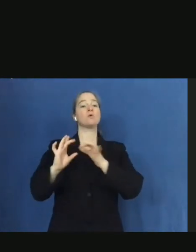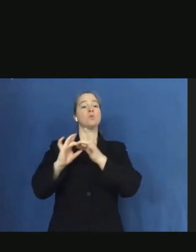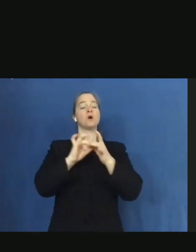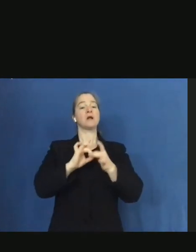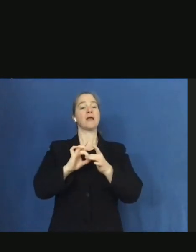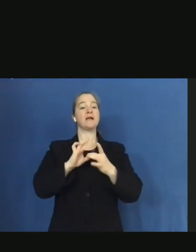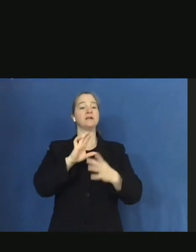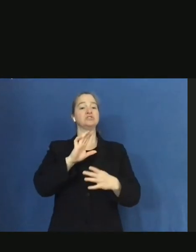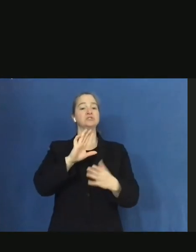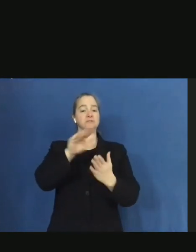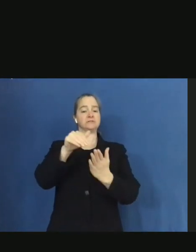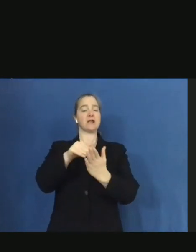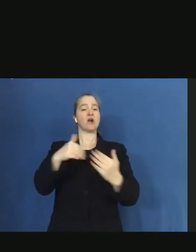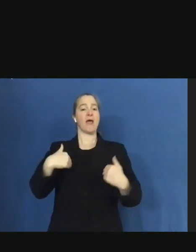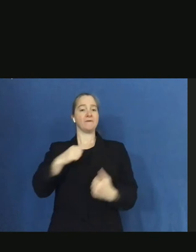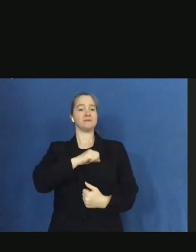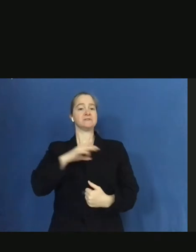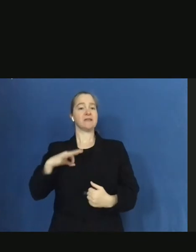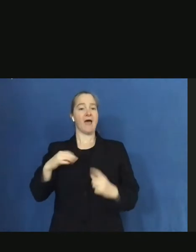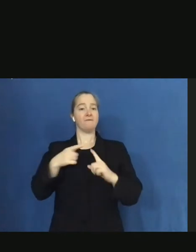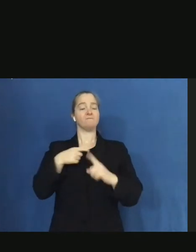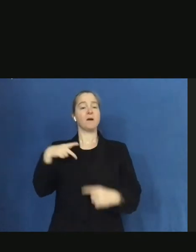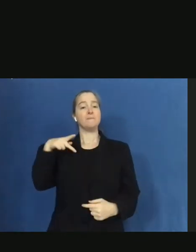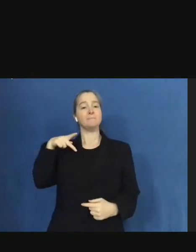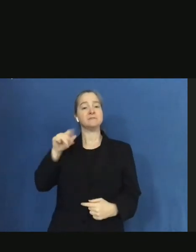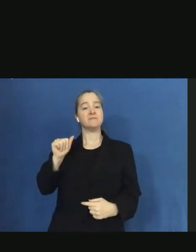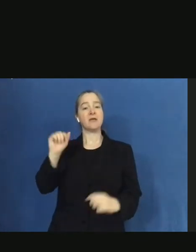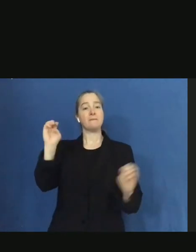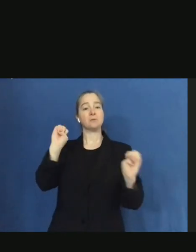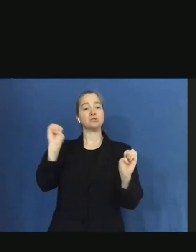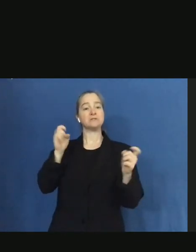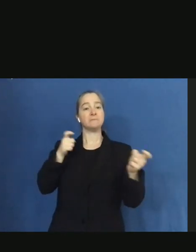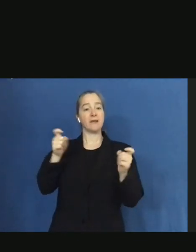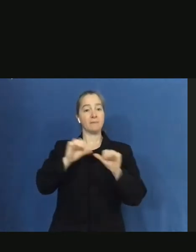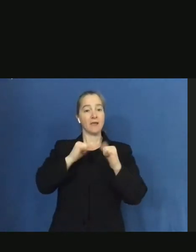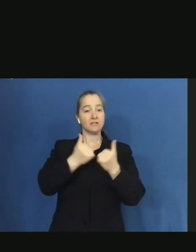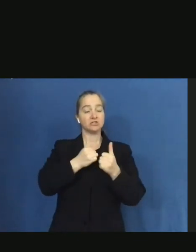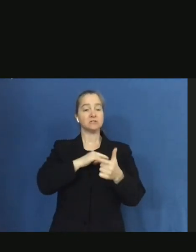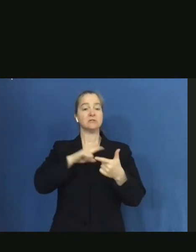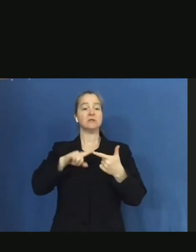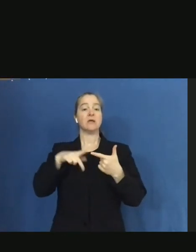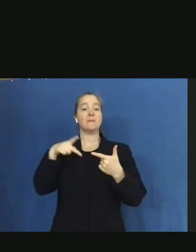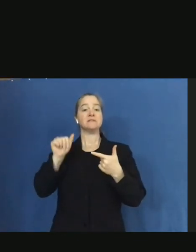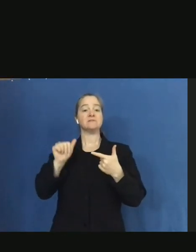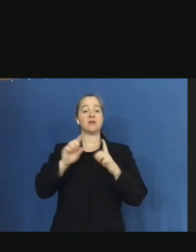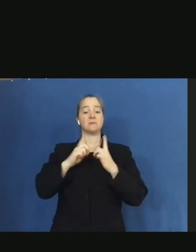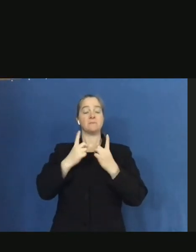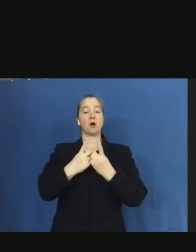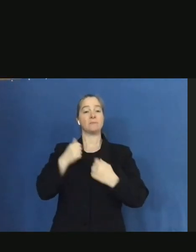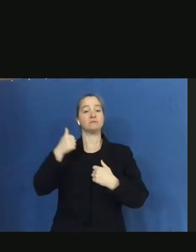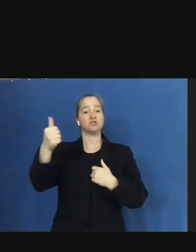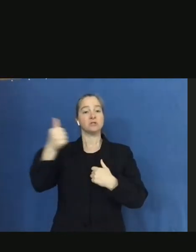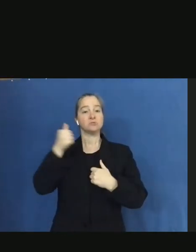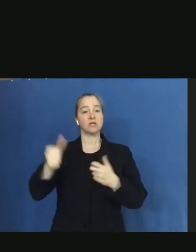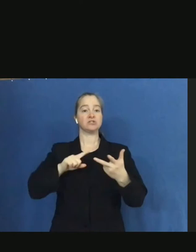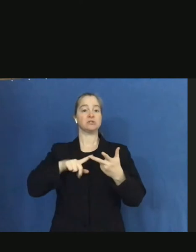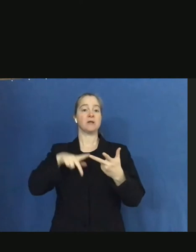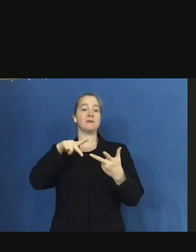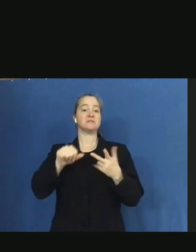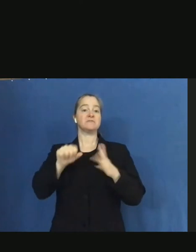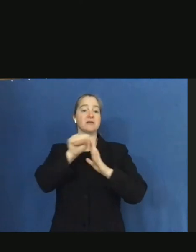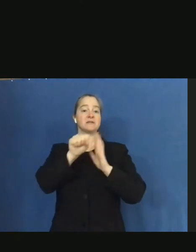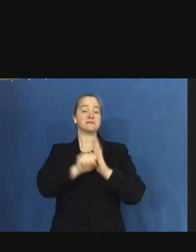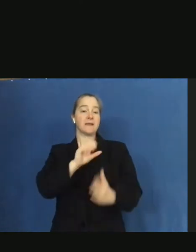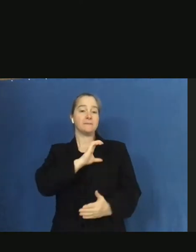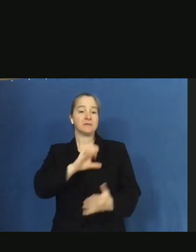personnel from Pennsylvania Emergency Management Agency, Pennsylvania Department of Transportation, Pennsylvania State Police, the Turnpike Commission,